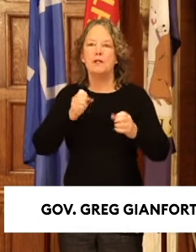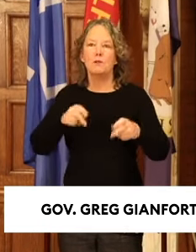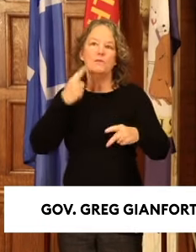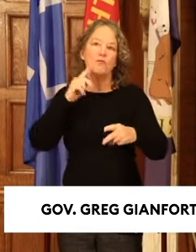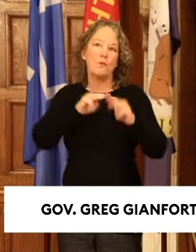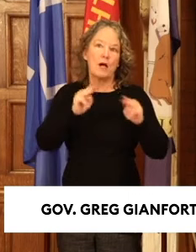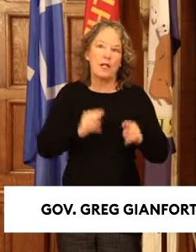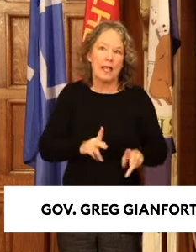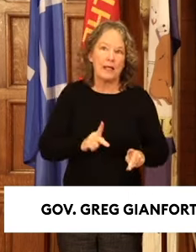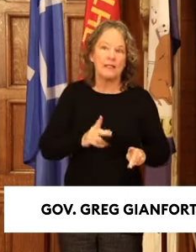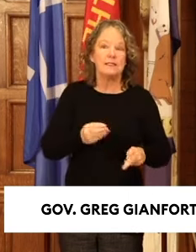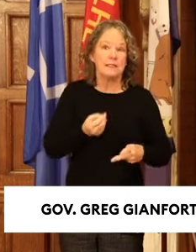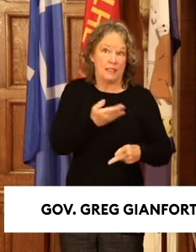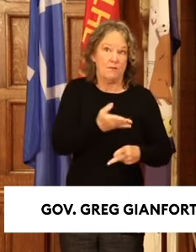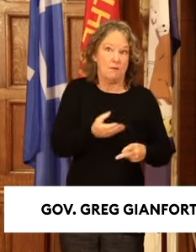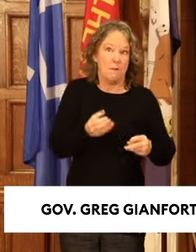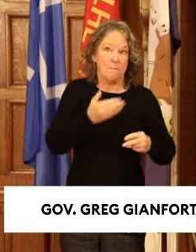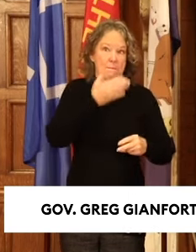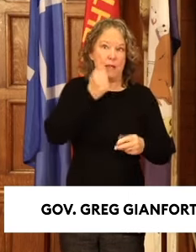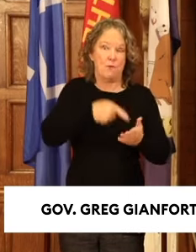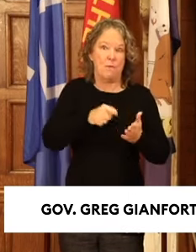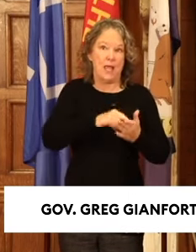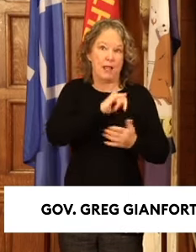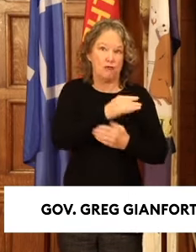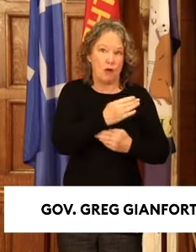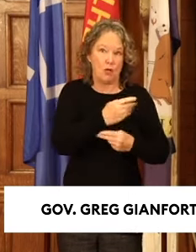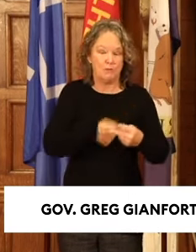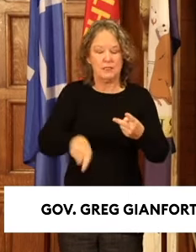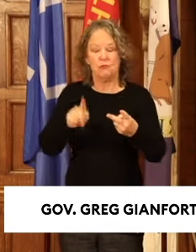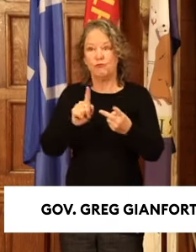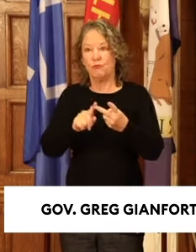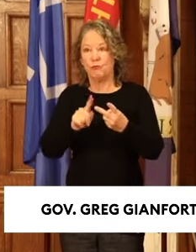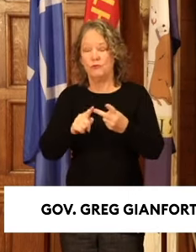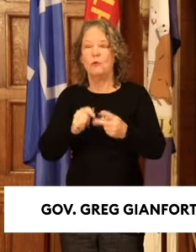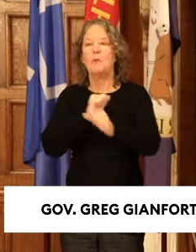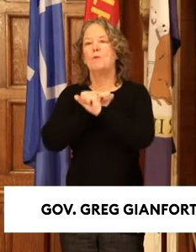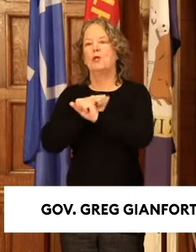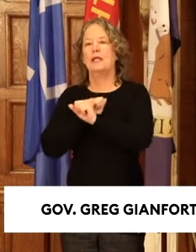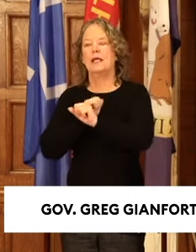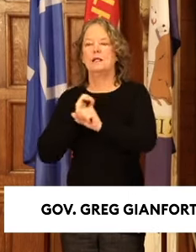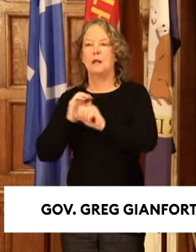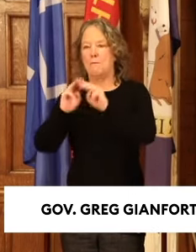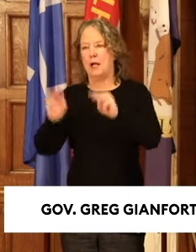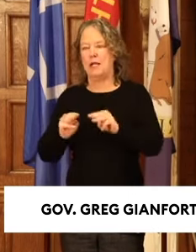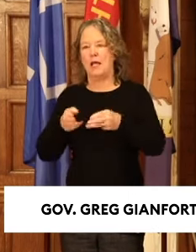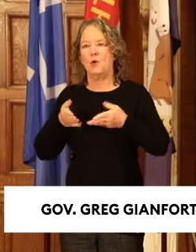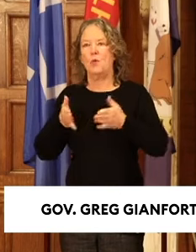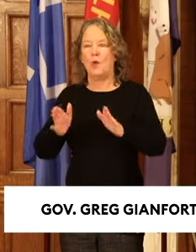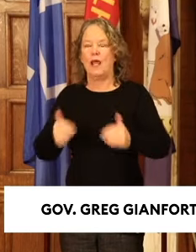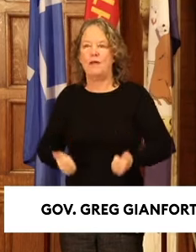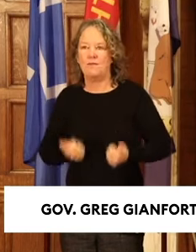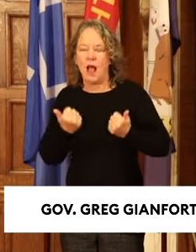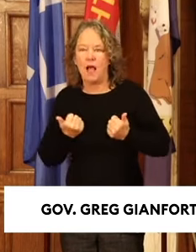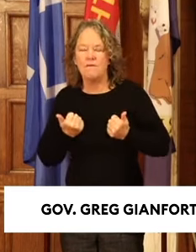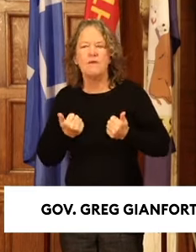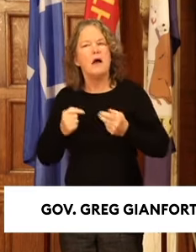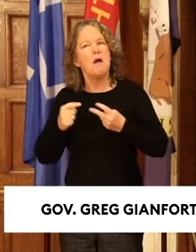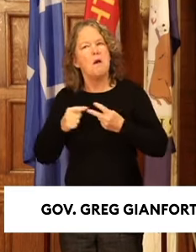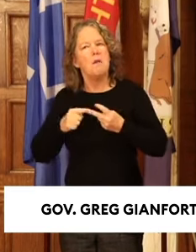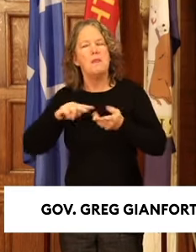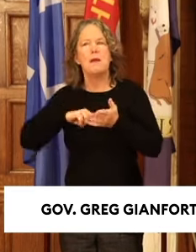jobs. And two, to protect our Montana way of life. This means protecting things that make Montana,